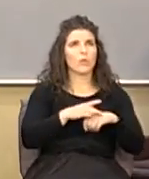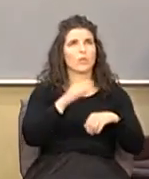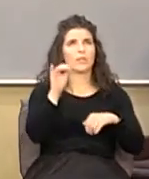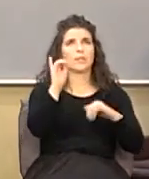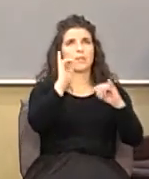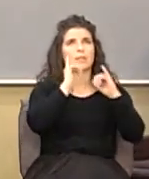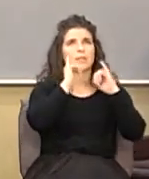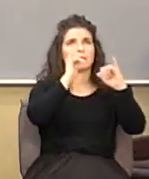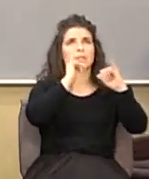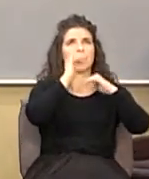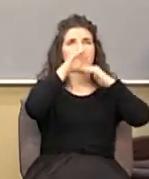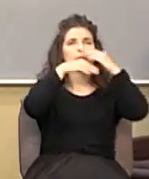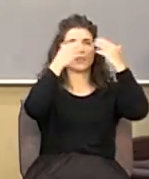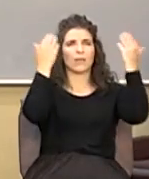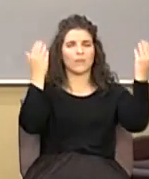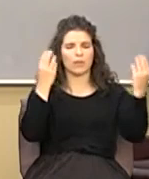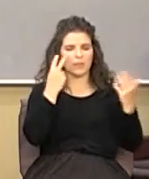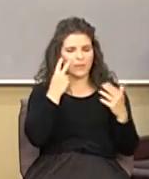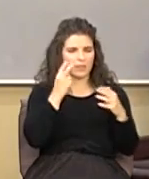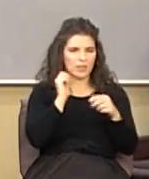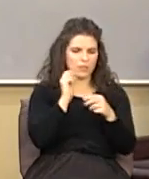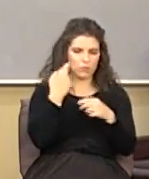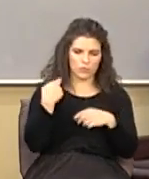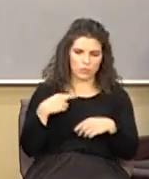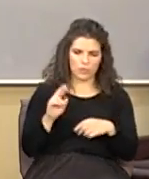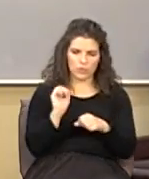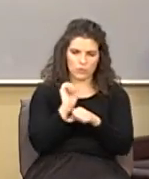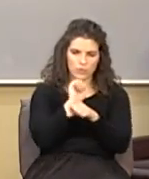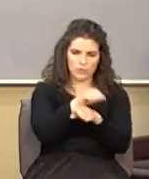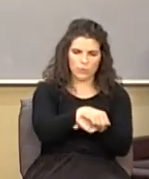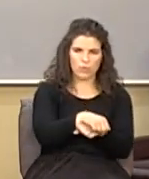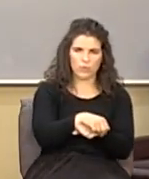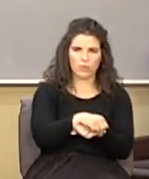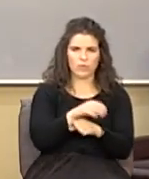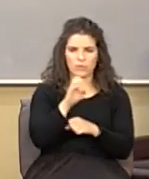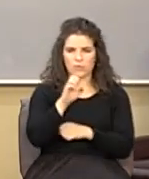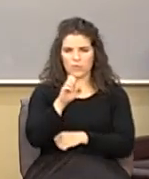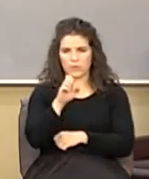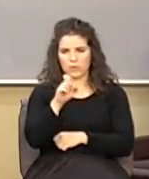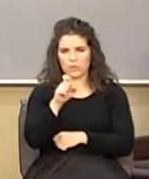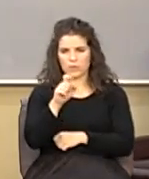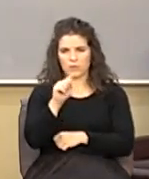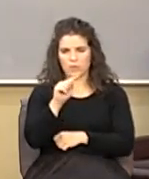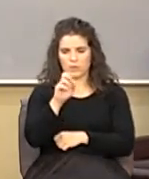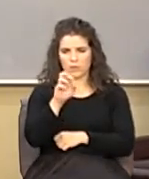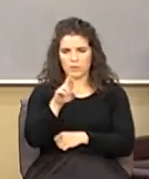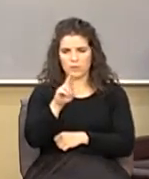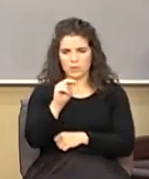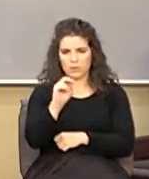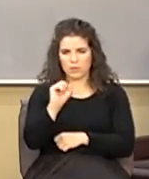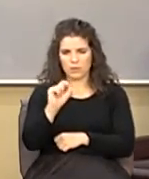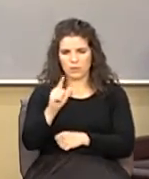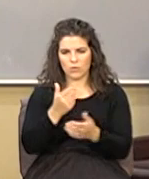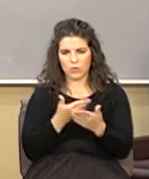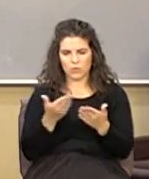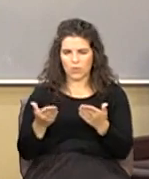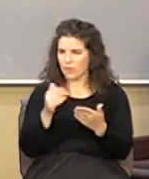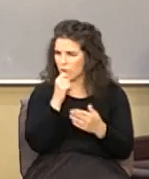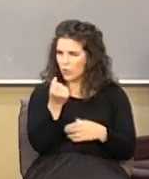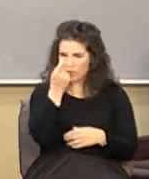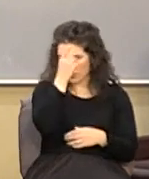social and religious force an external thing they don't understand what God's doing today